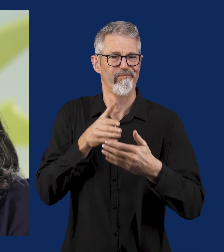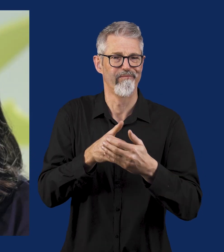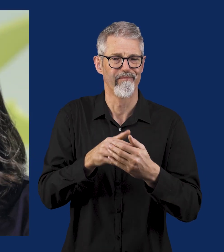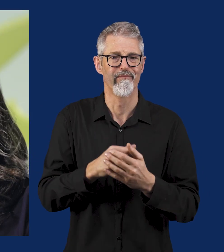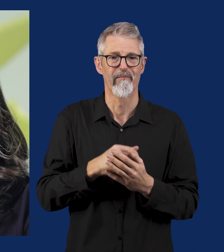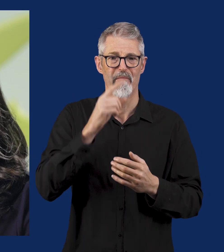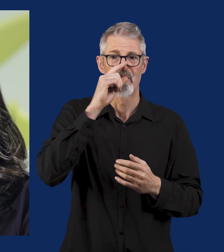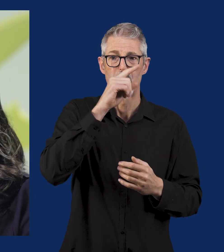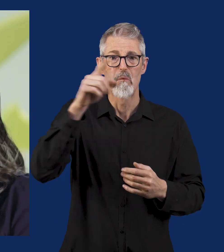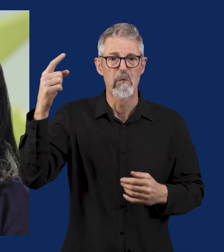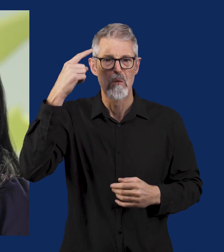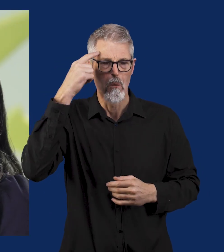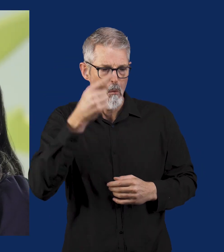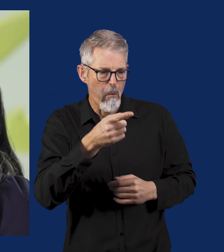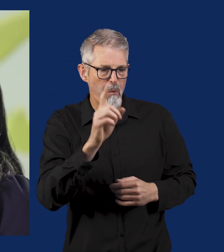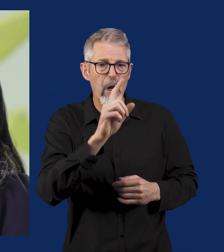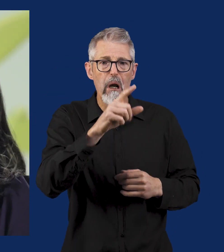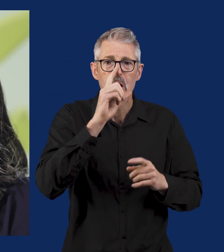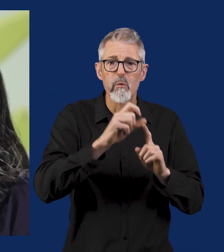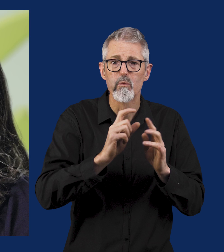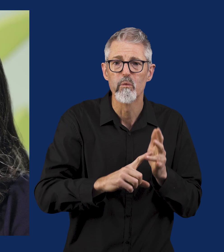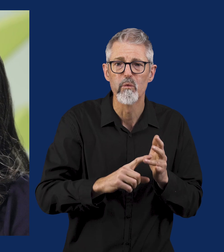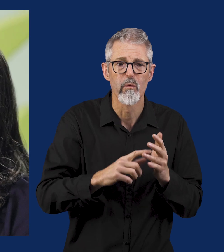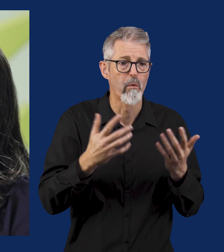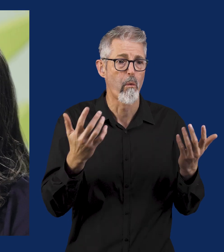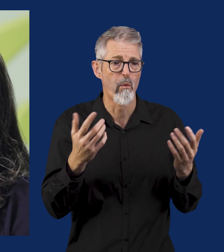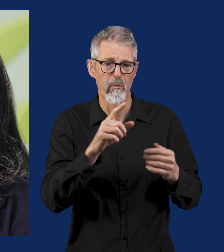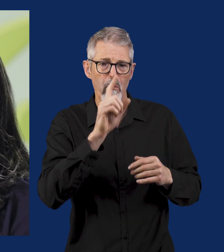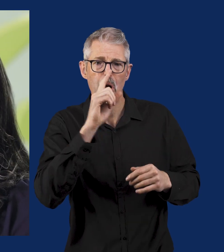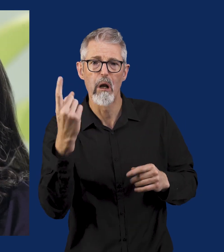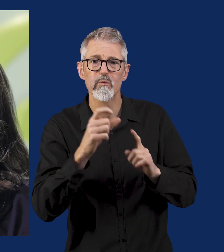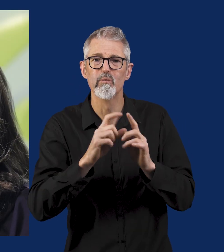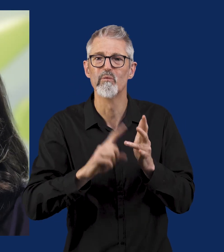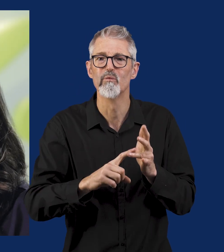So that includes attitudinal barriers, which is what people think I can or cannot do.